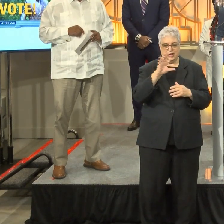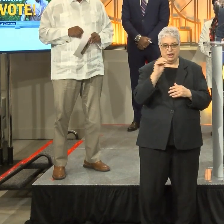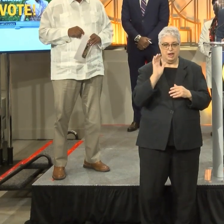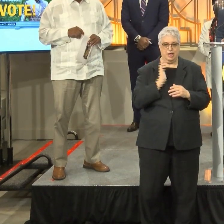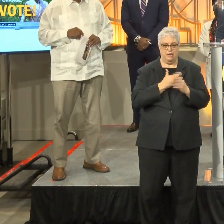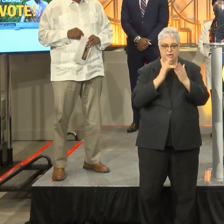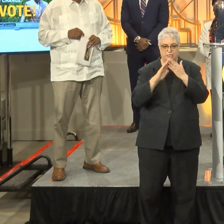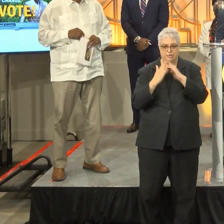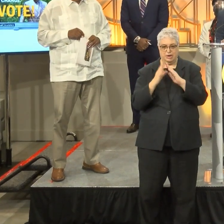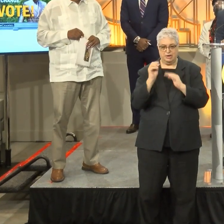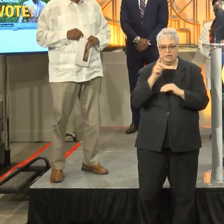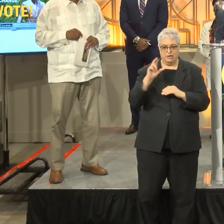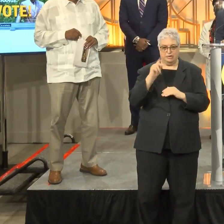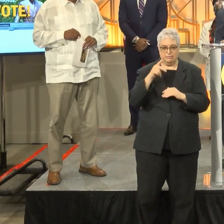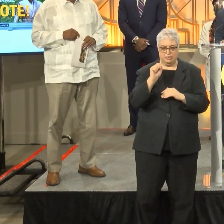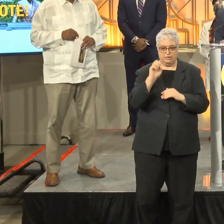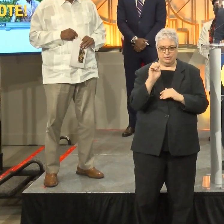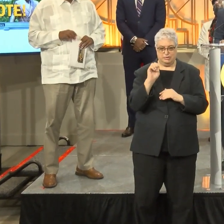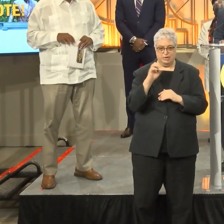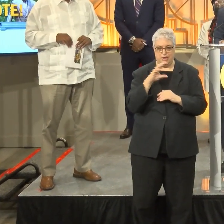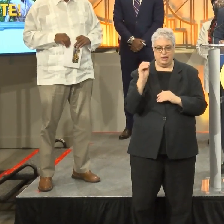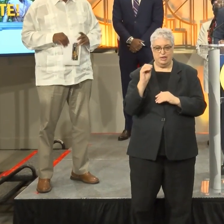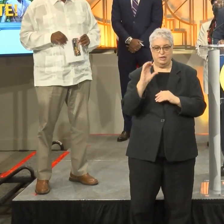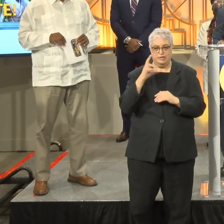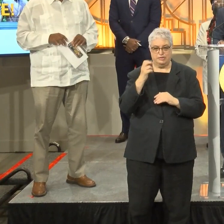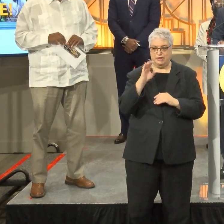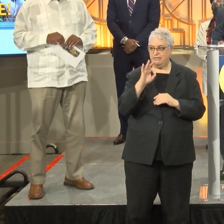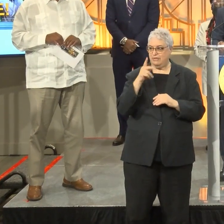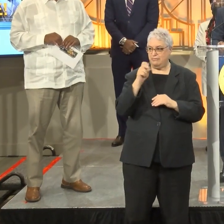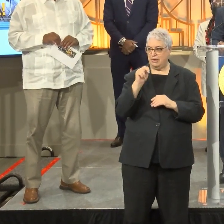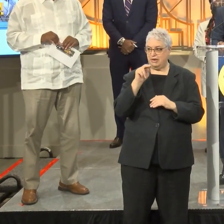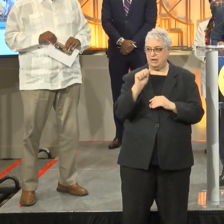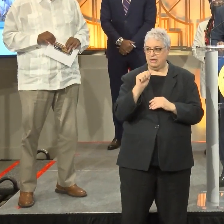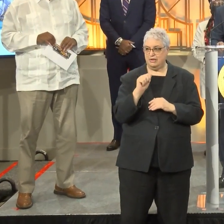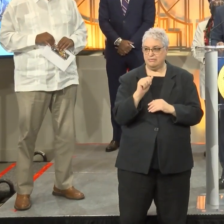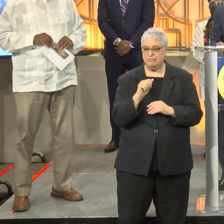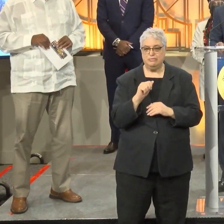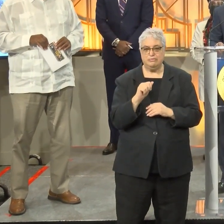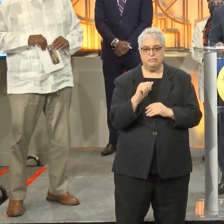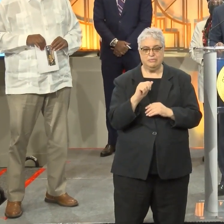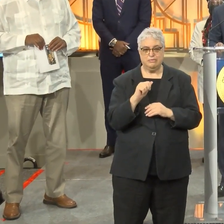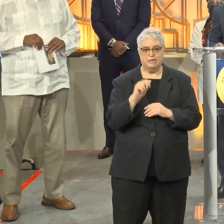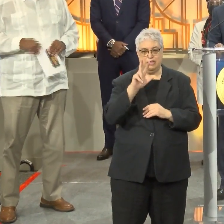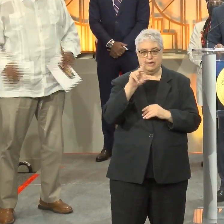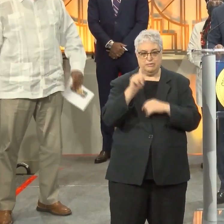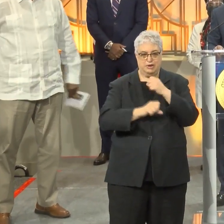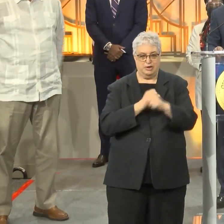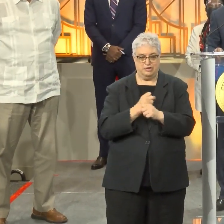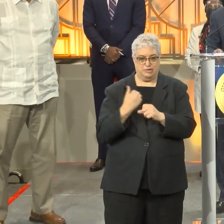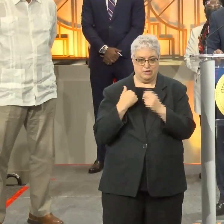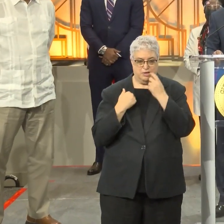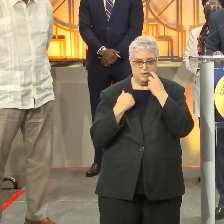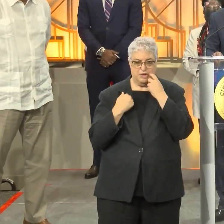community, and Dr. Purse and Chief Pena are also here for that report. Thirty-one years ago, and